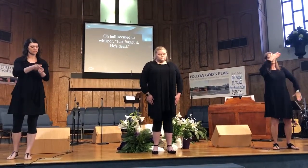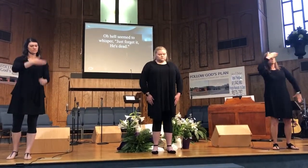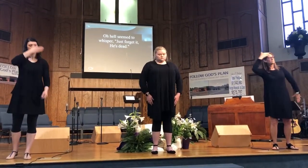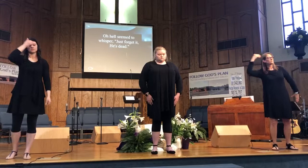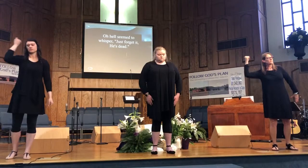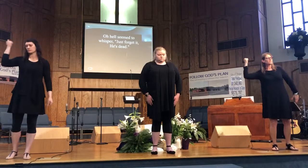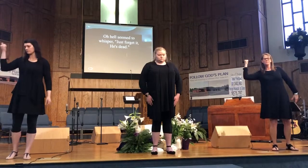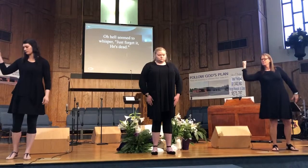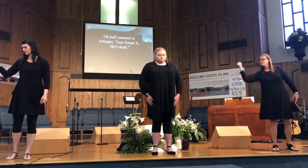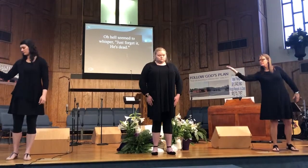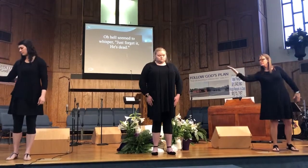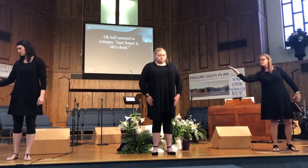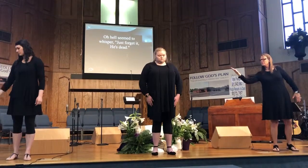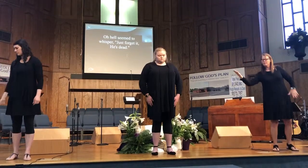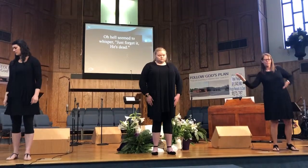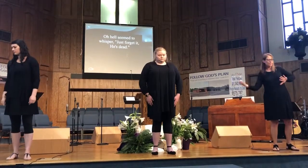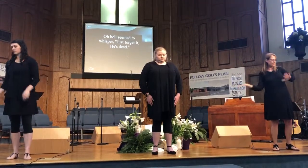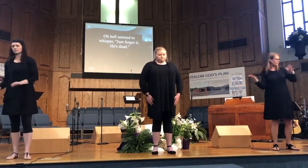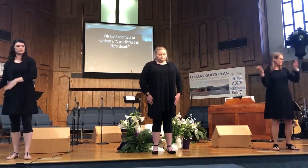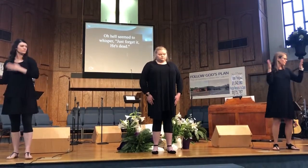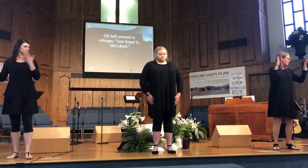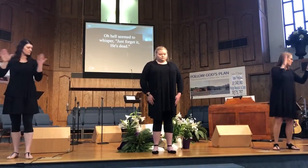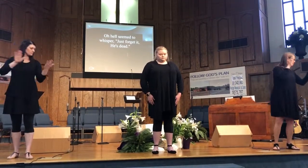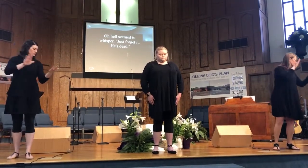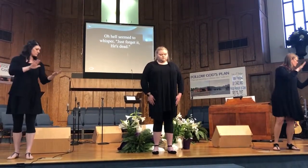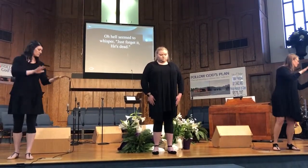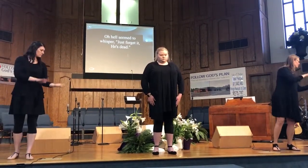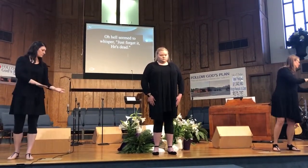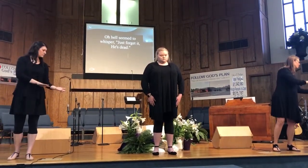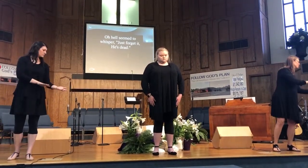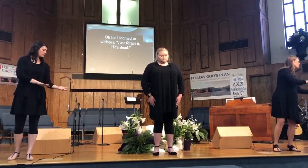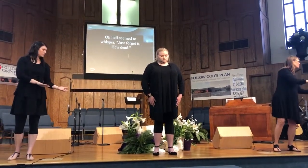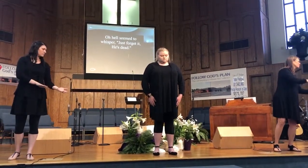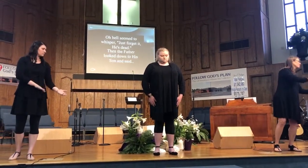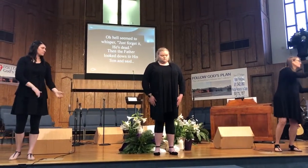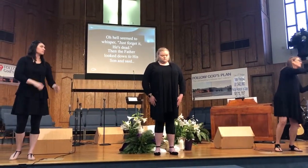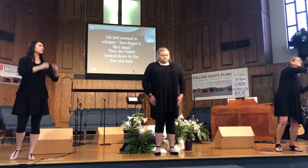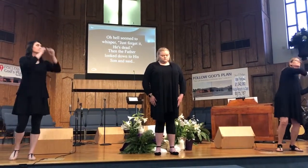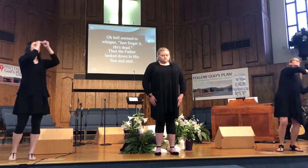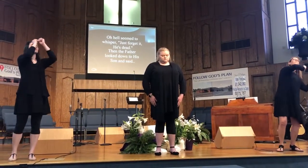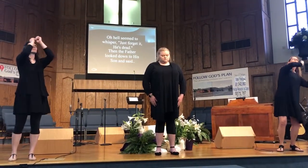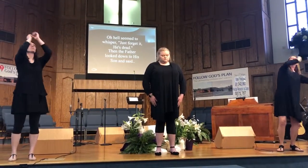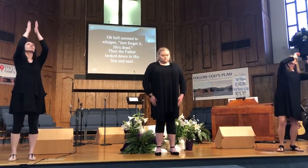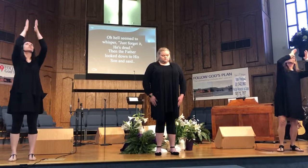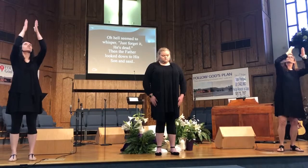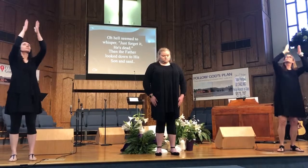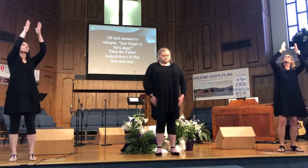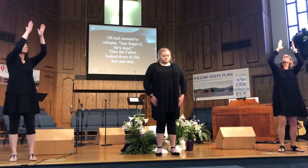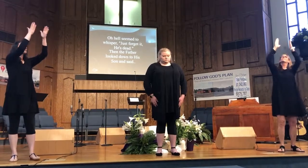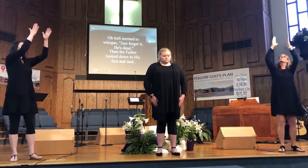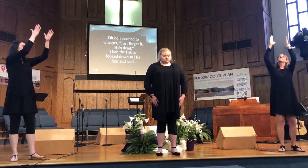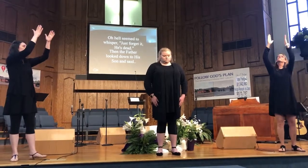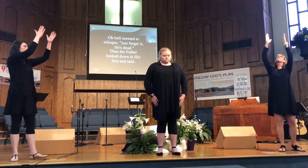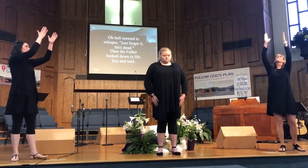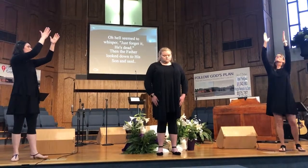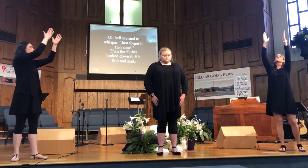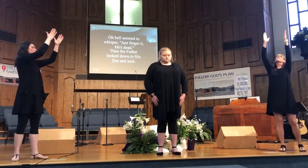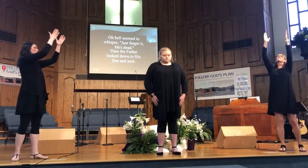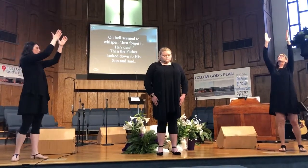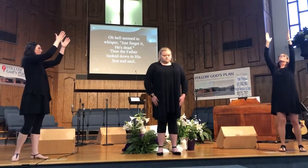Just for me, He's dead And follow down